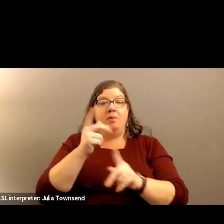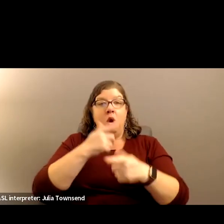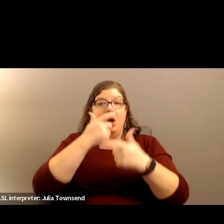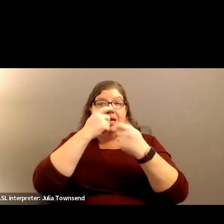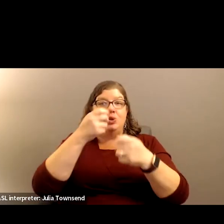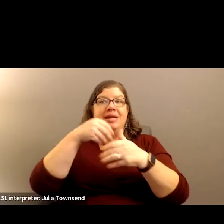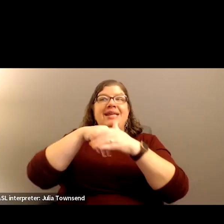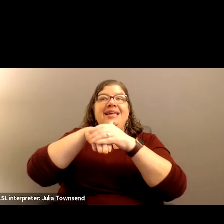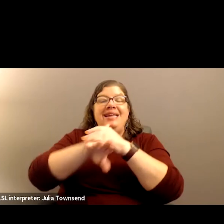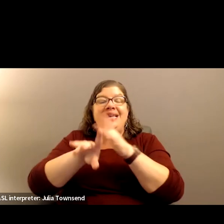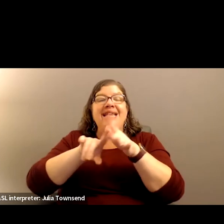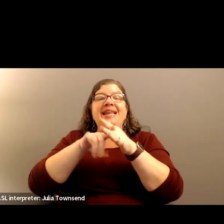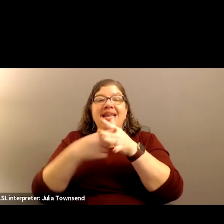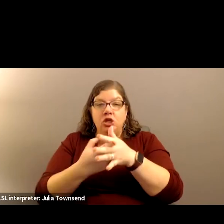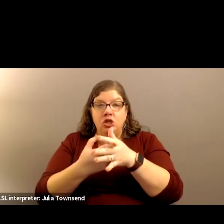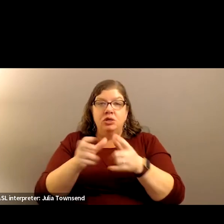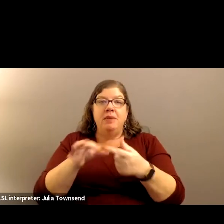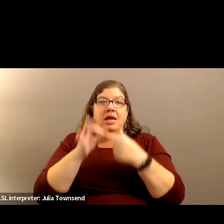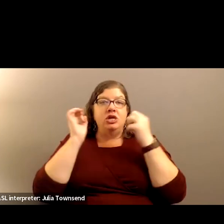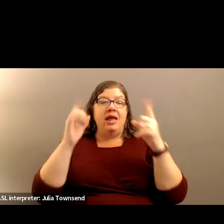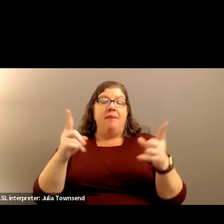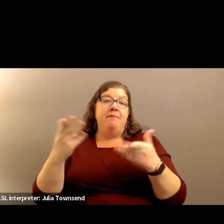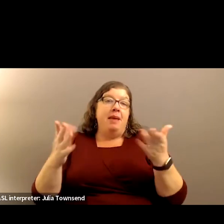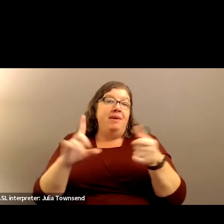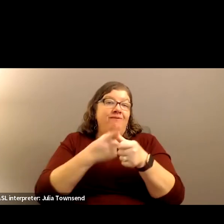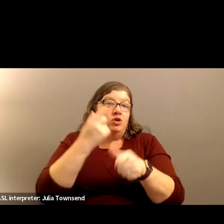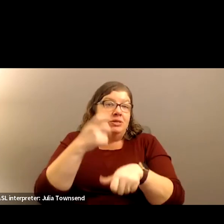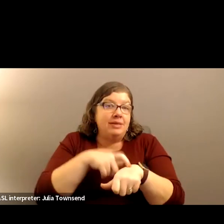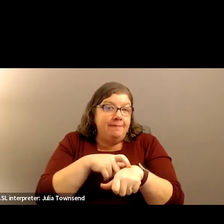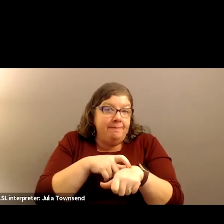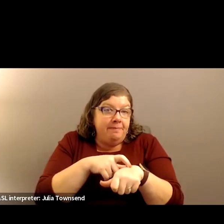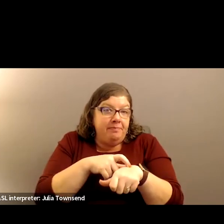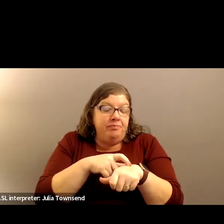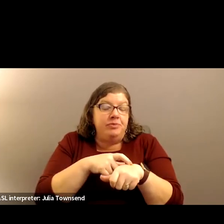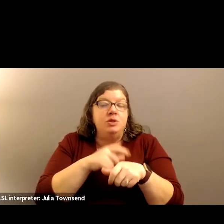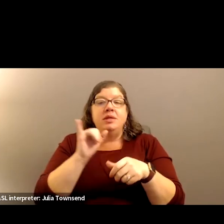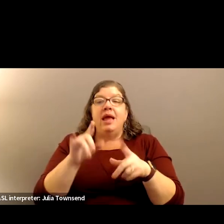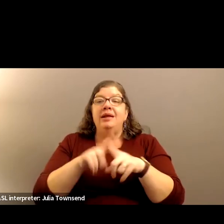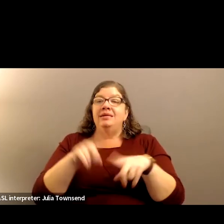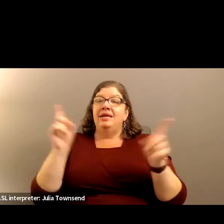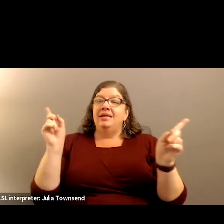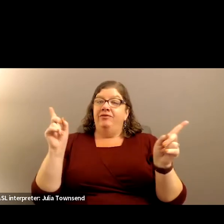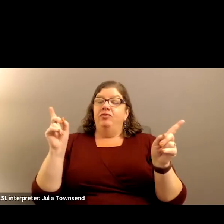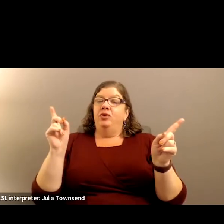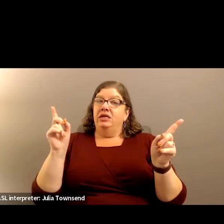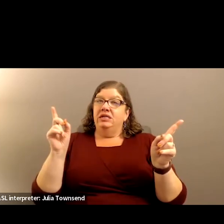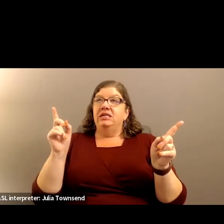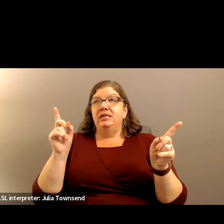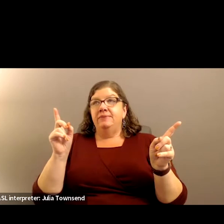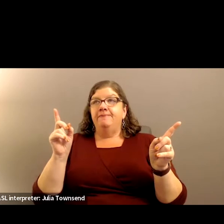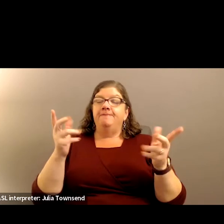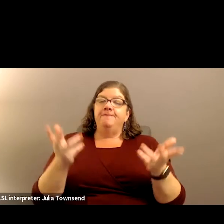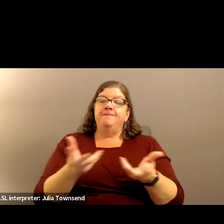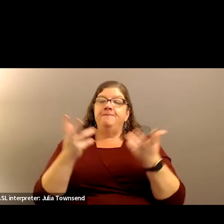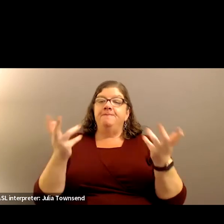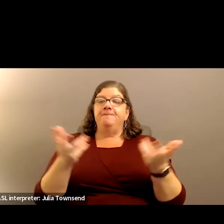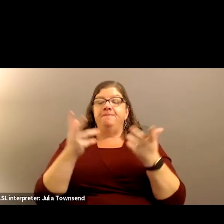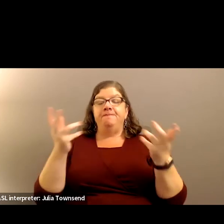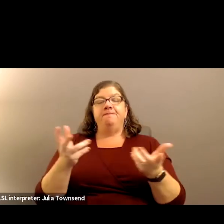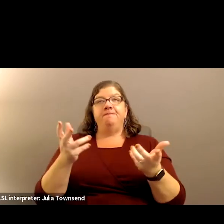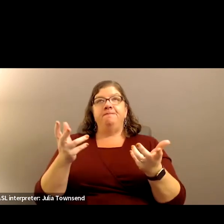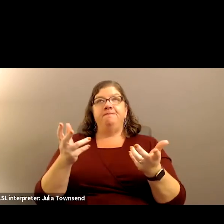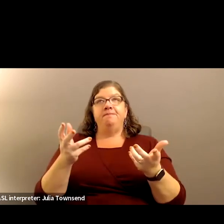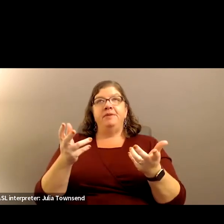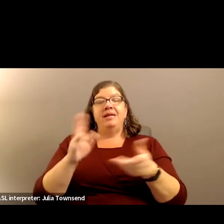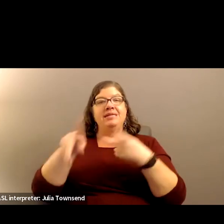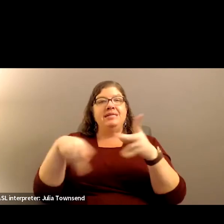special education classrooms, many for the first time. And so it is a different sort of profile of